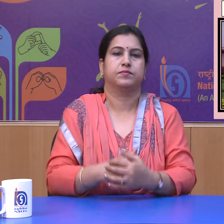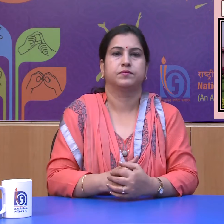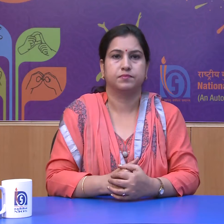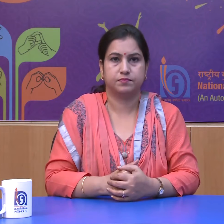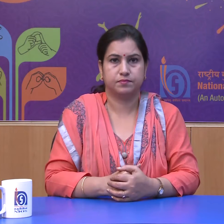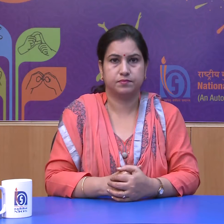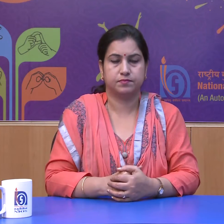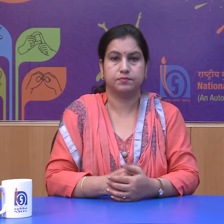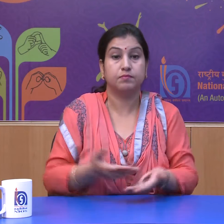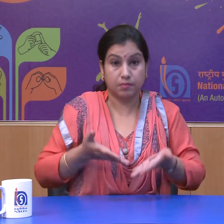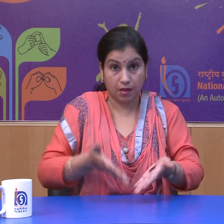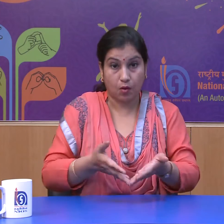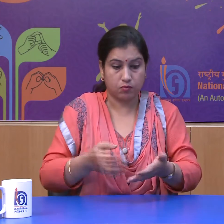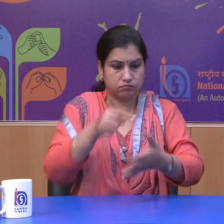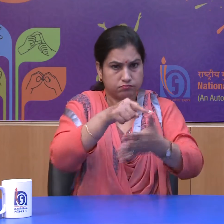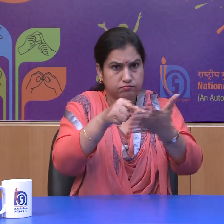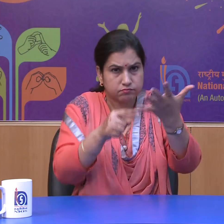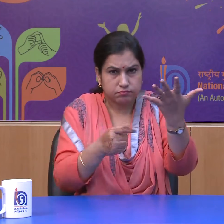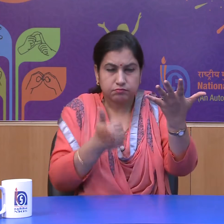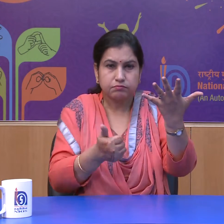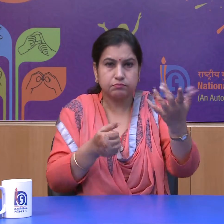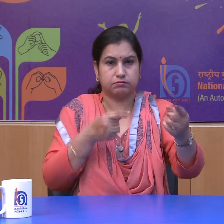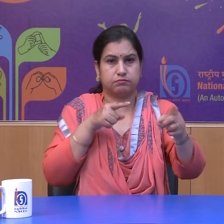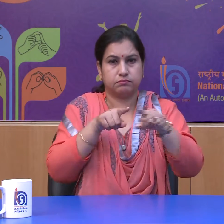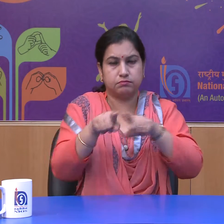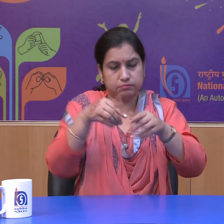Let us discuss them one by one in detail now.